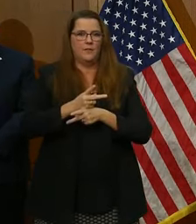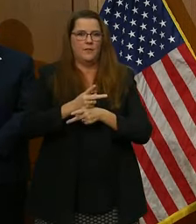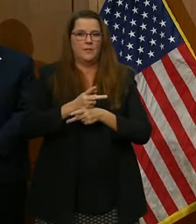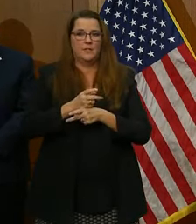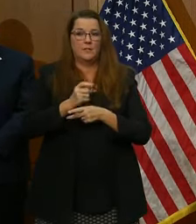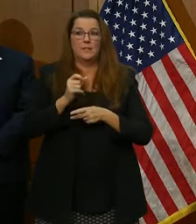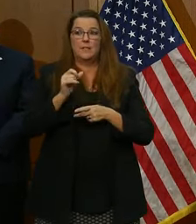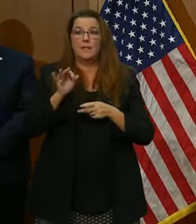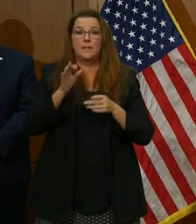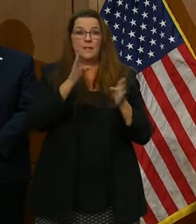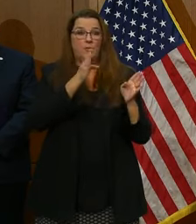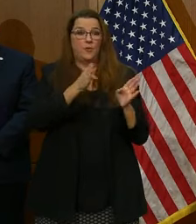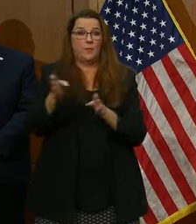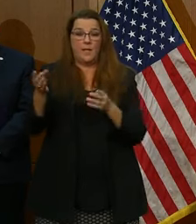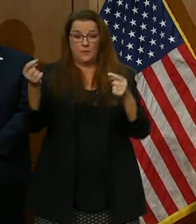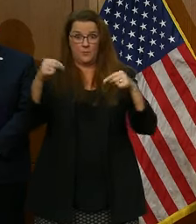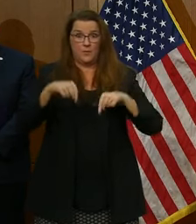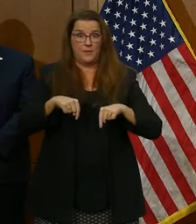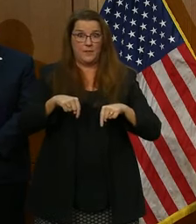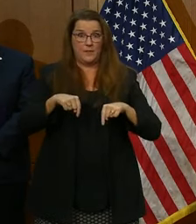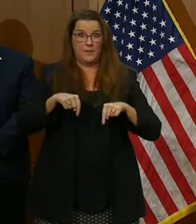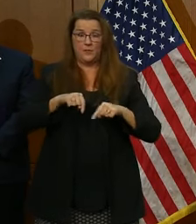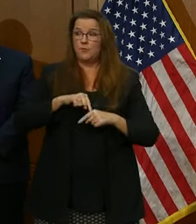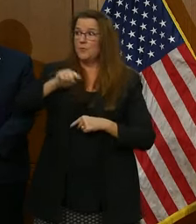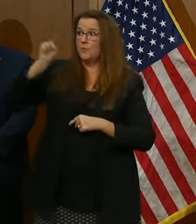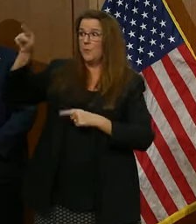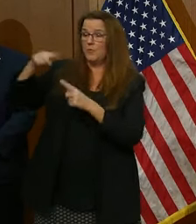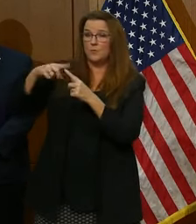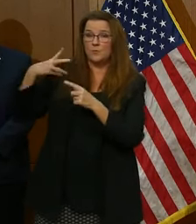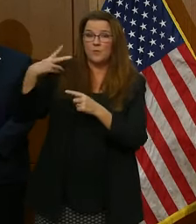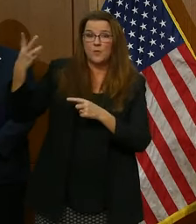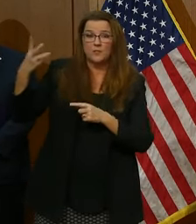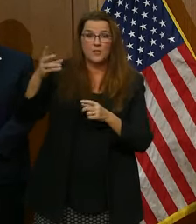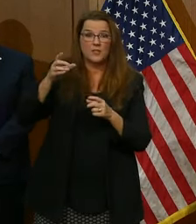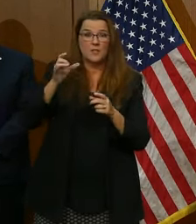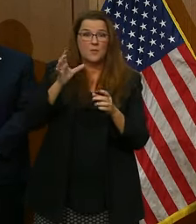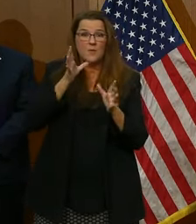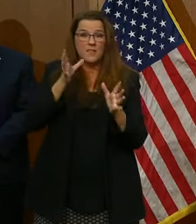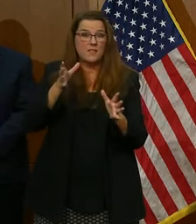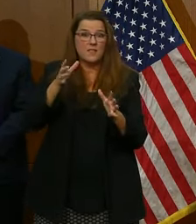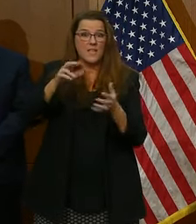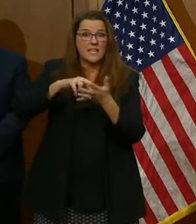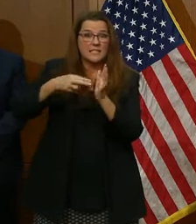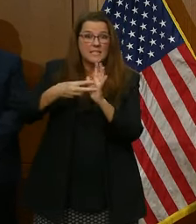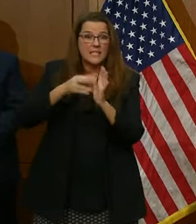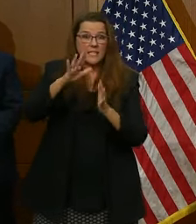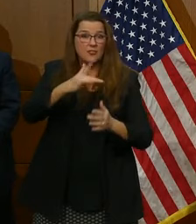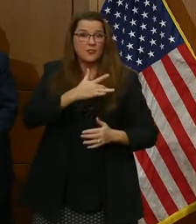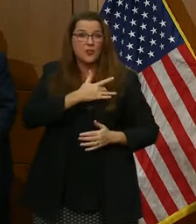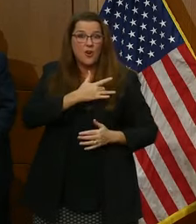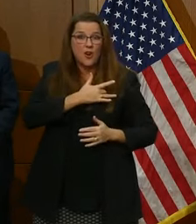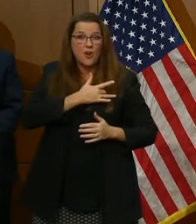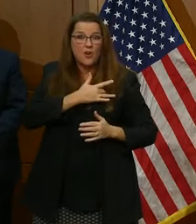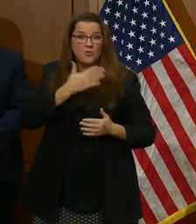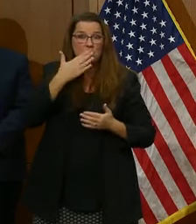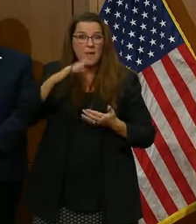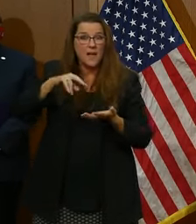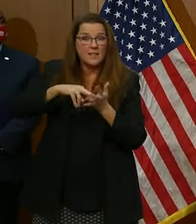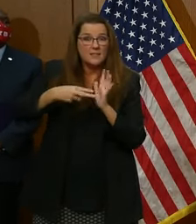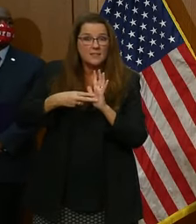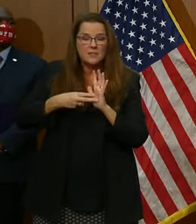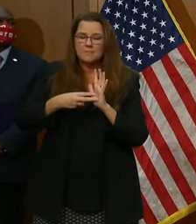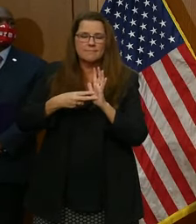here or up to Washington with ill intent in your heart, you need to turn around right now